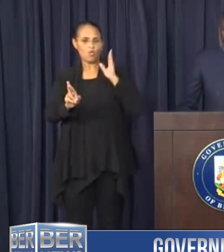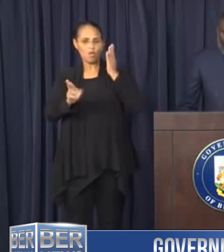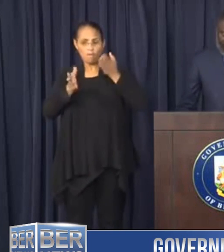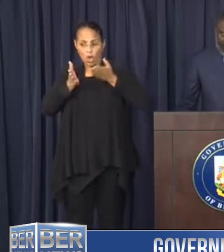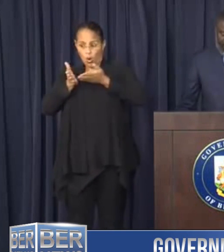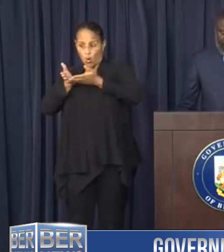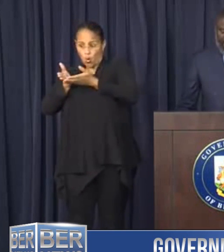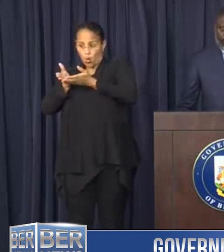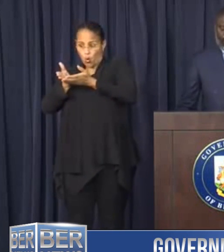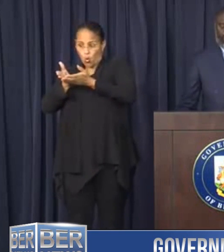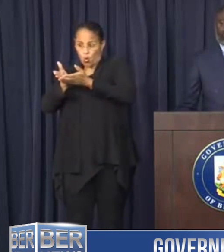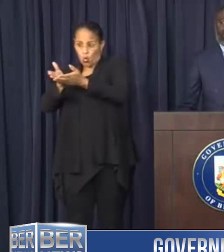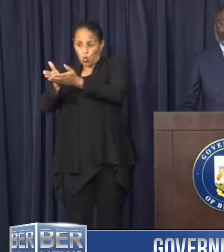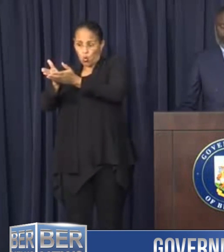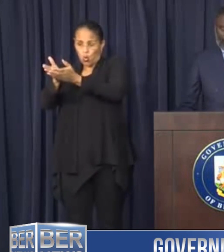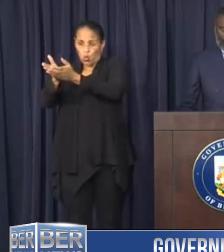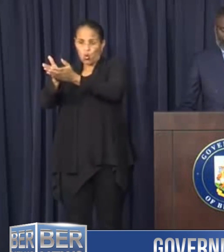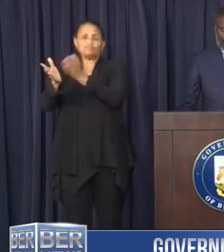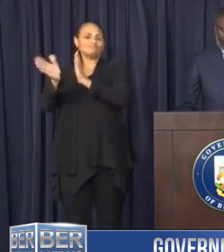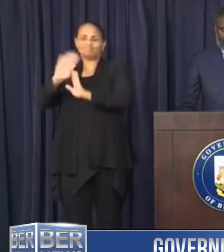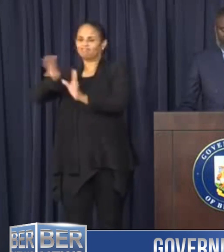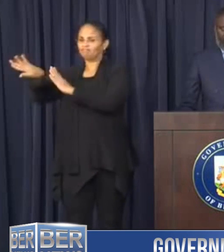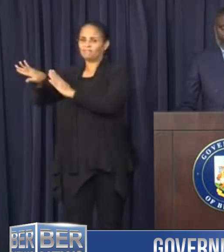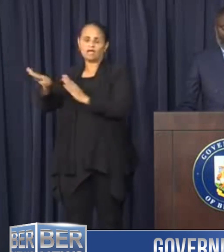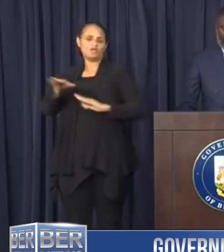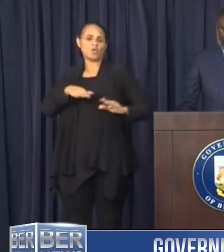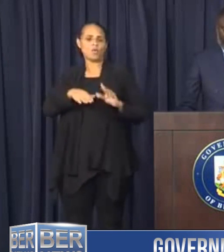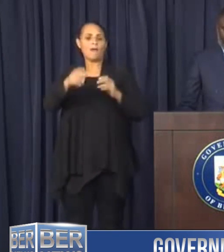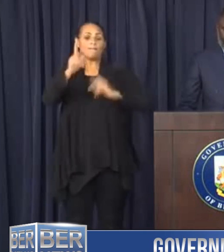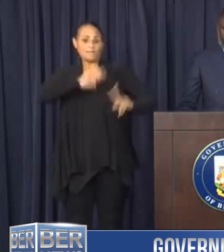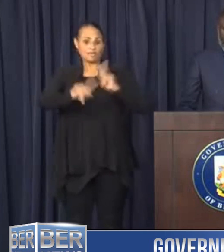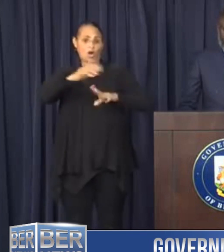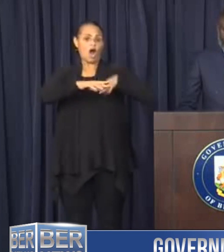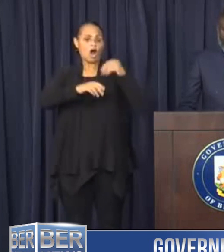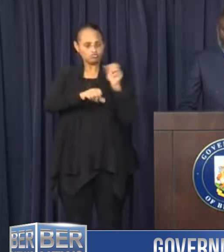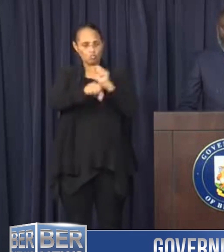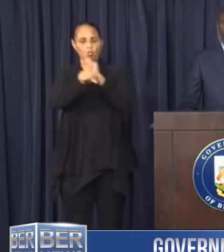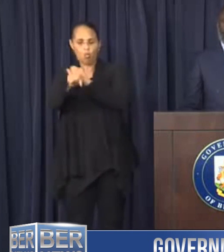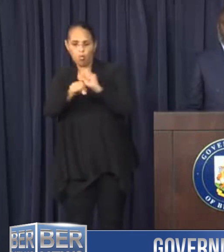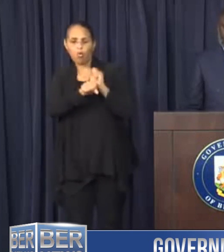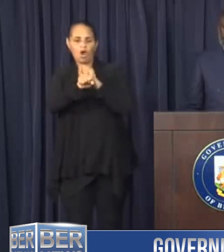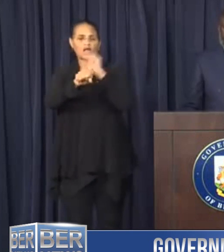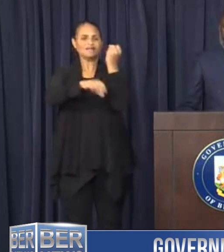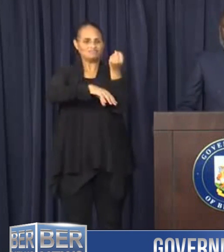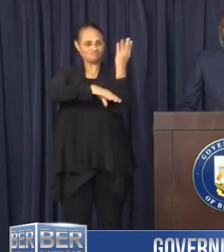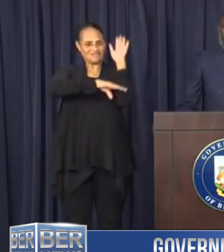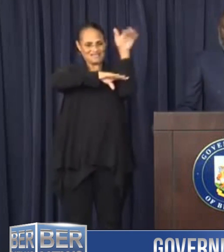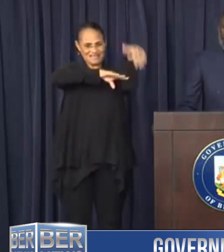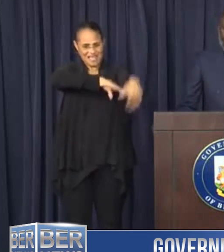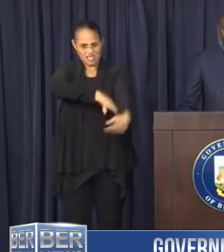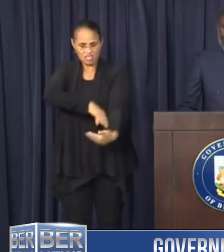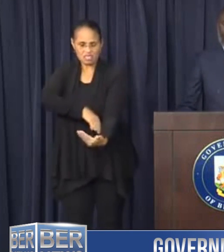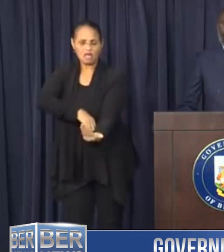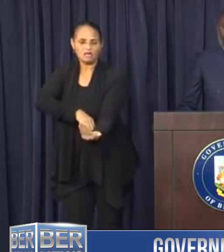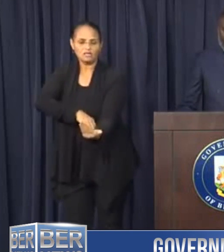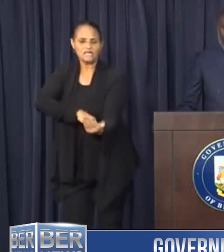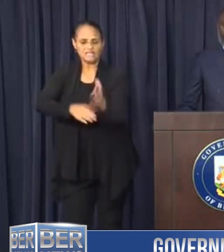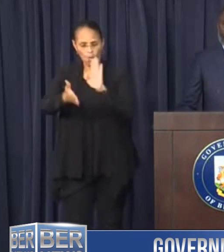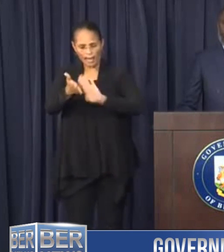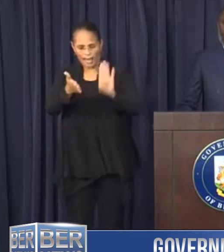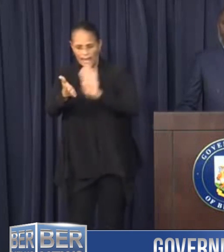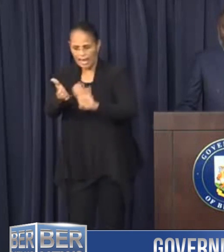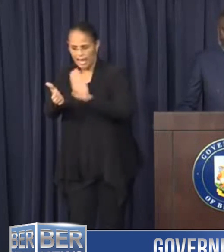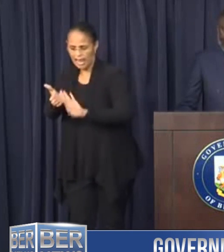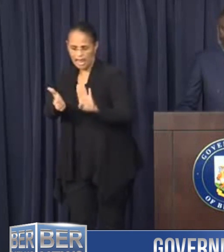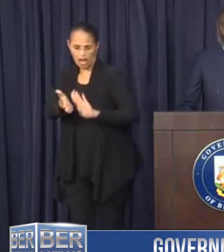out overnight and during the day tomorrow. They will assess the road conditions and they will clear the road of